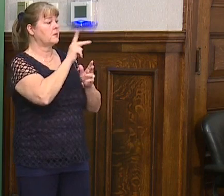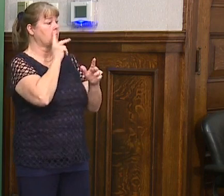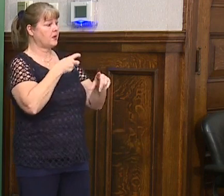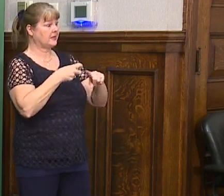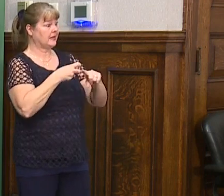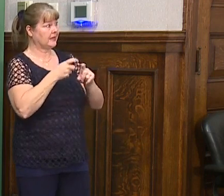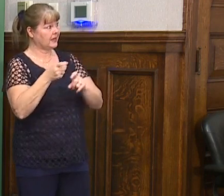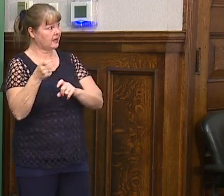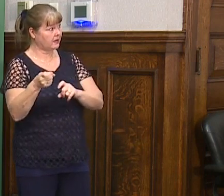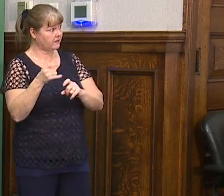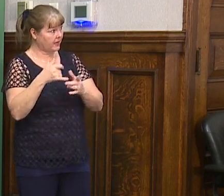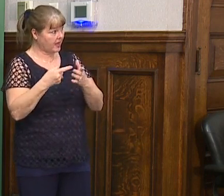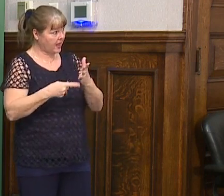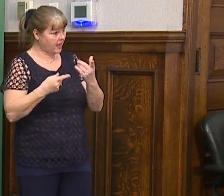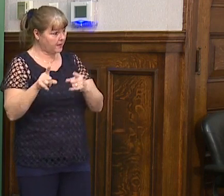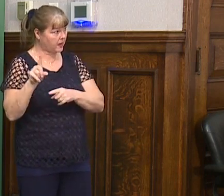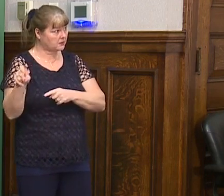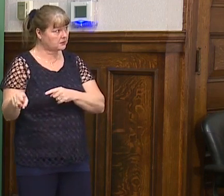Um,